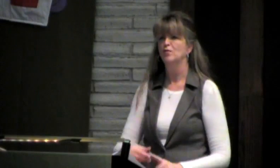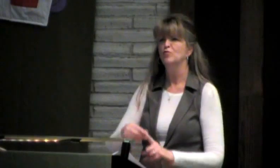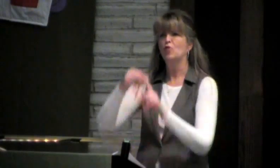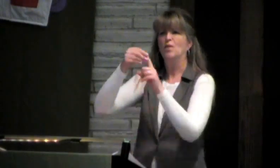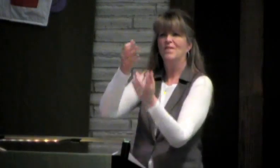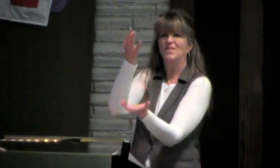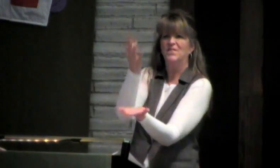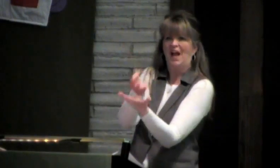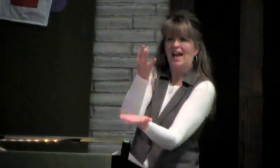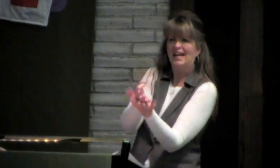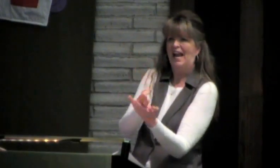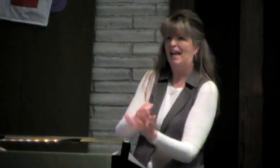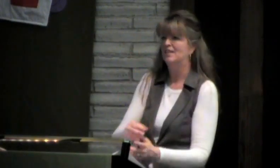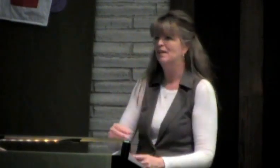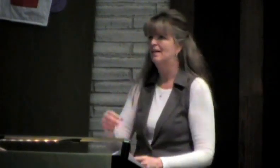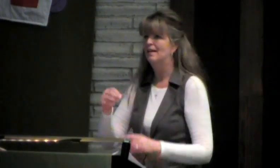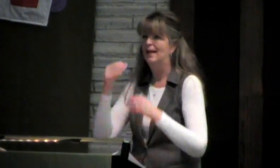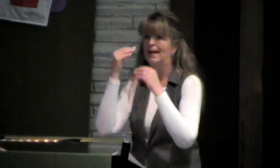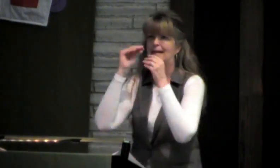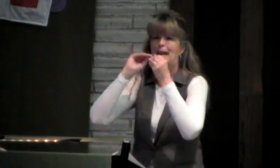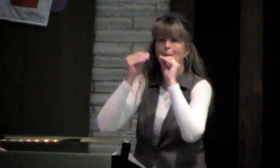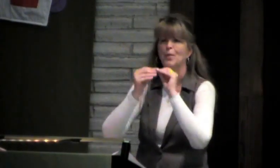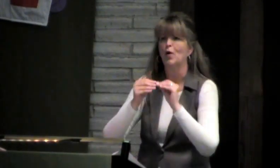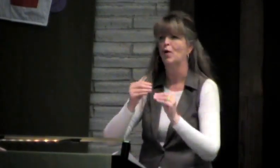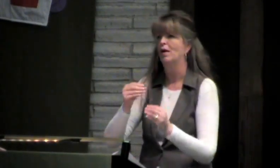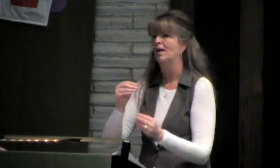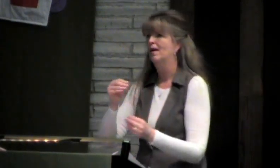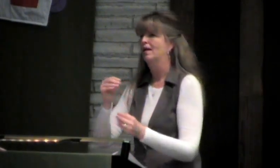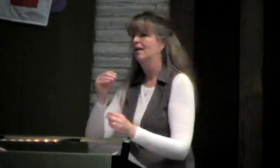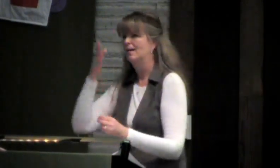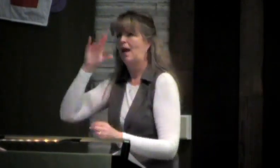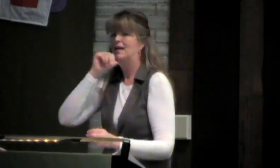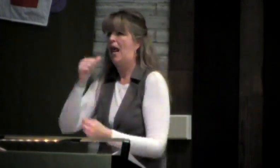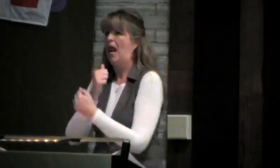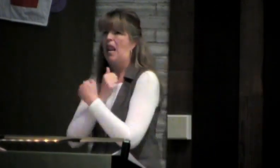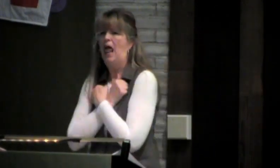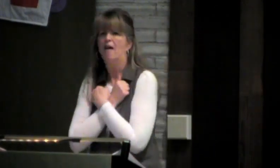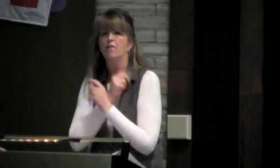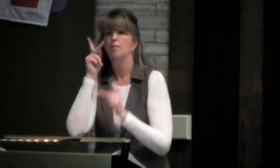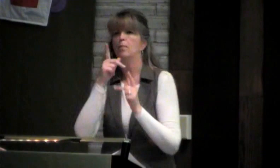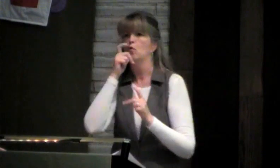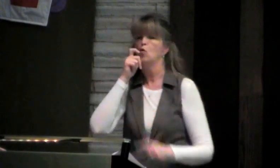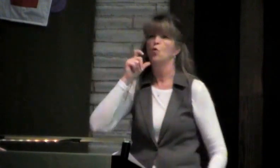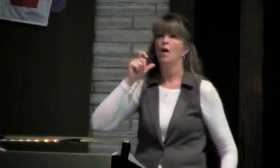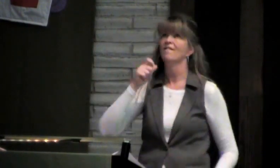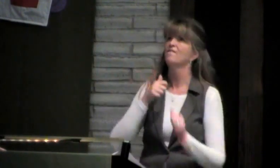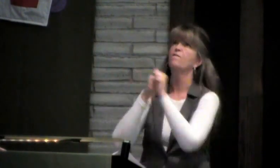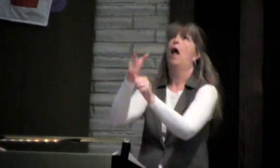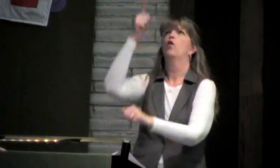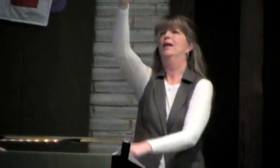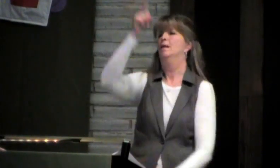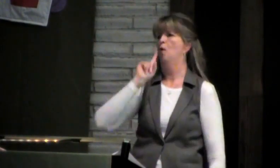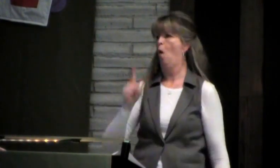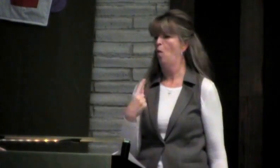particular race, or those of particular financial statuses, or a particular number of folks.